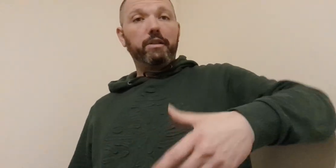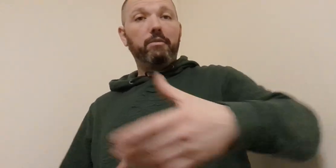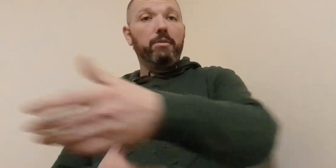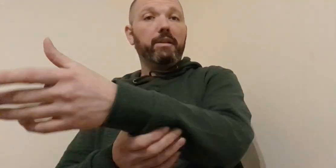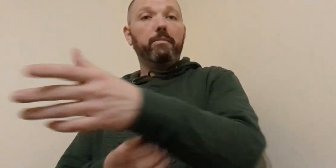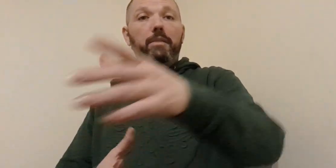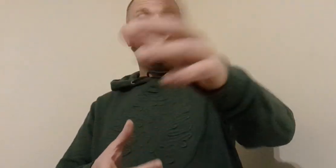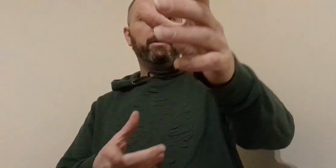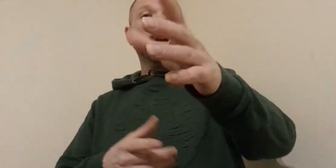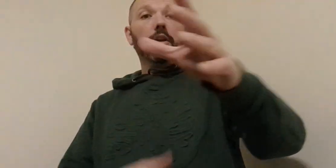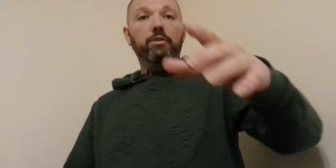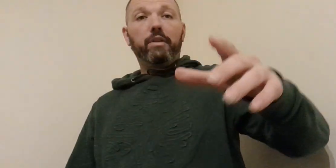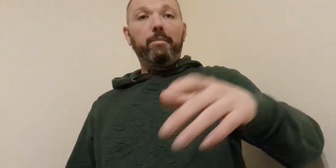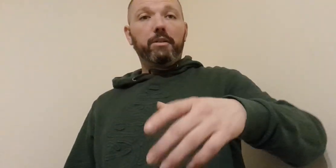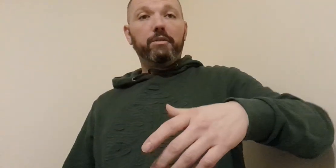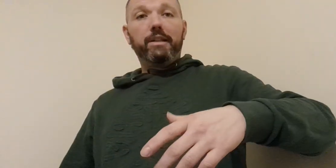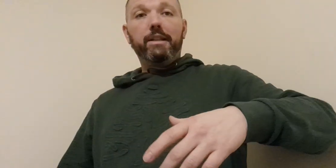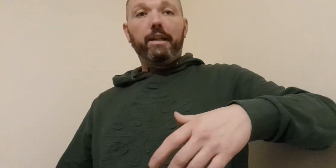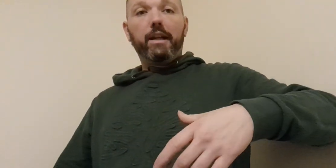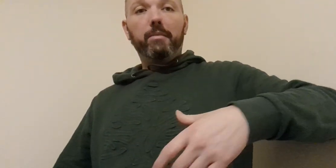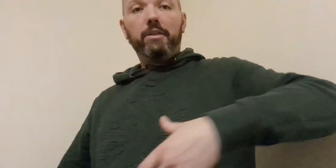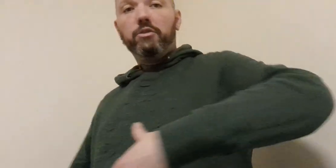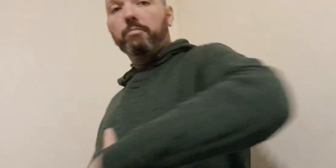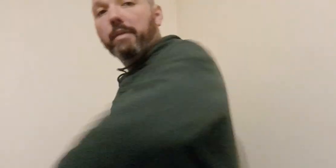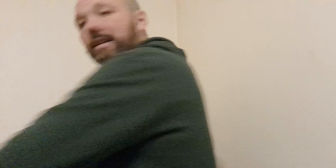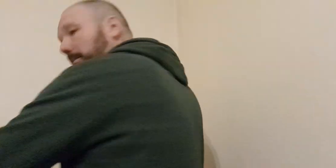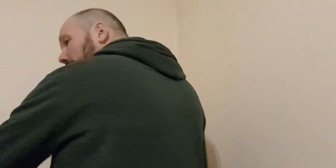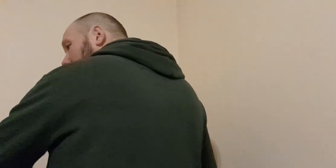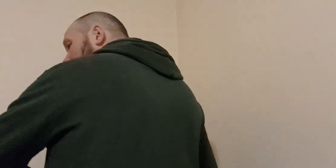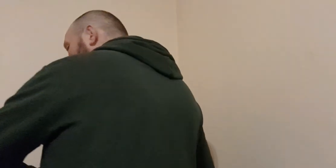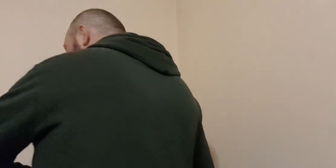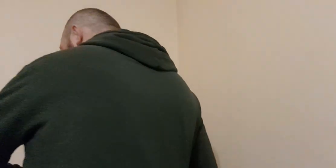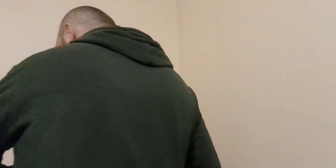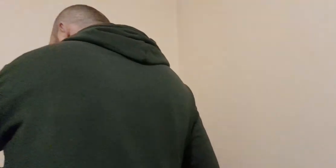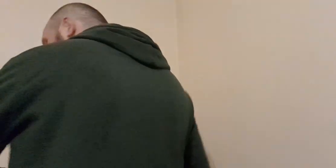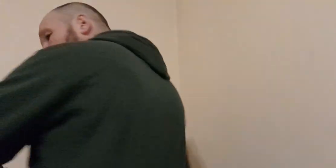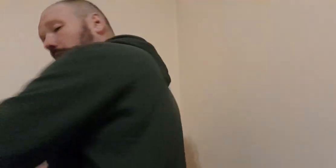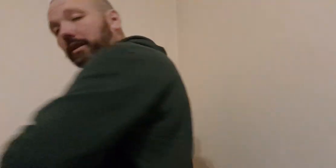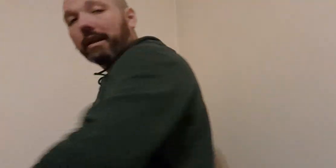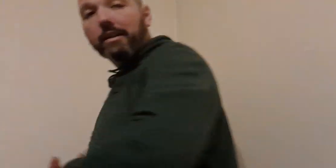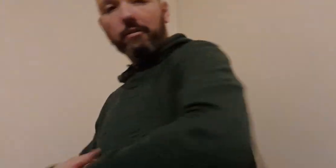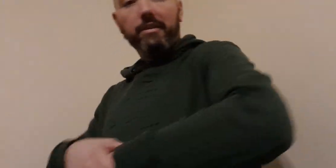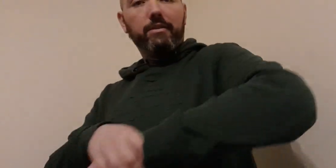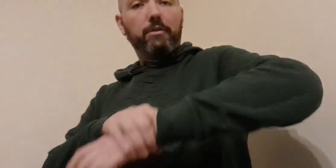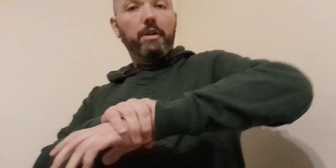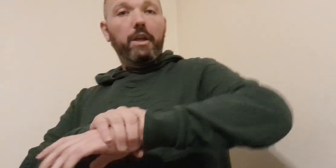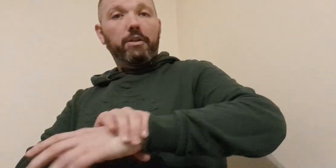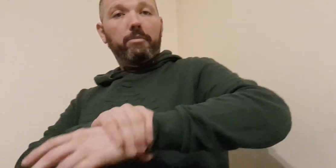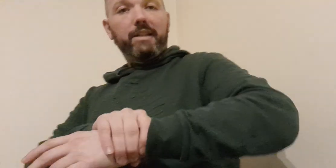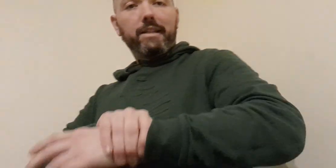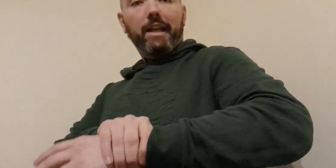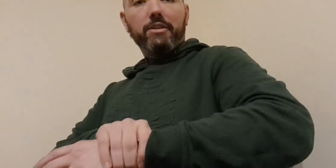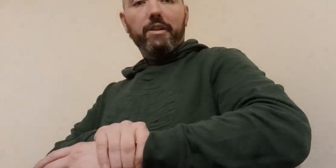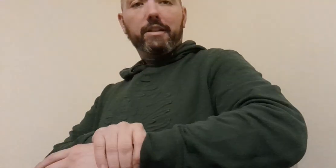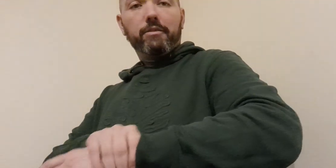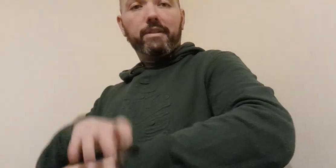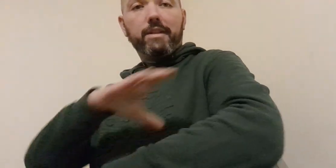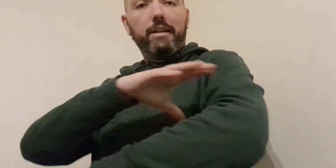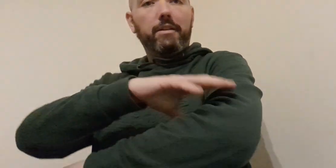lock where maybe you grab like with the leading arm and you just basically bring it along like with that like holding on to the wrist so you're basically catching on to the wrist here